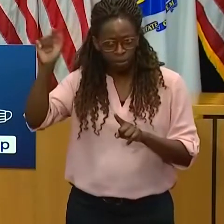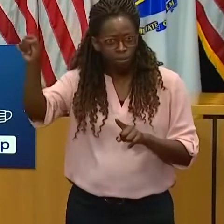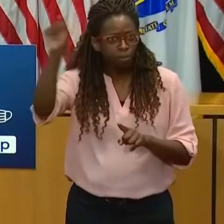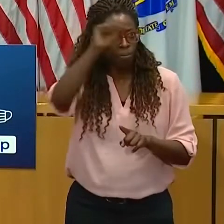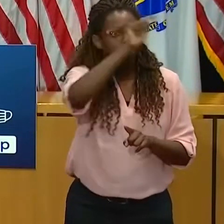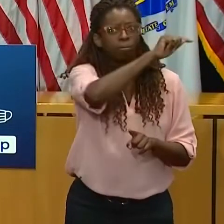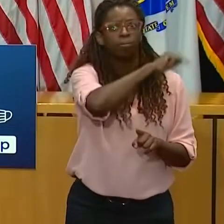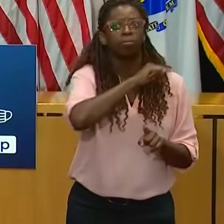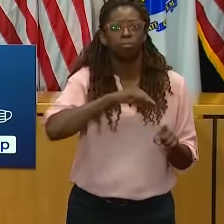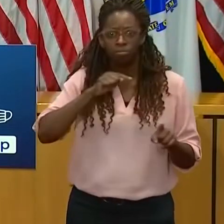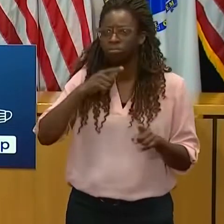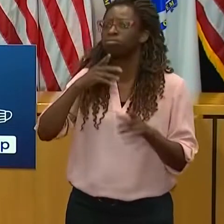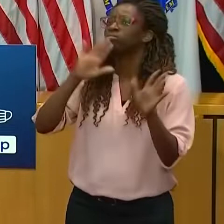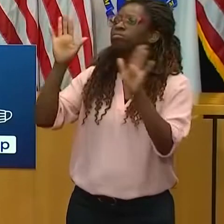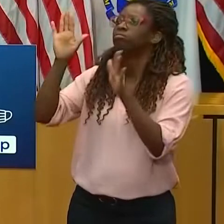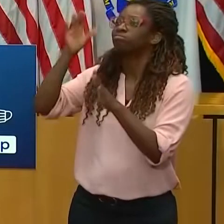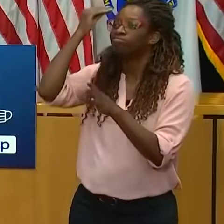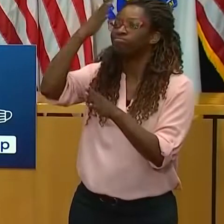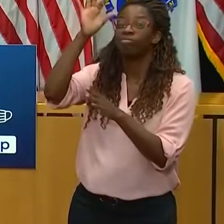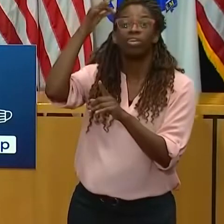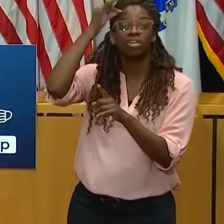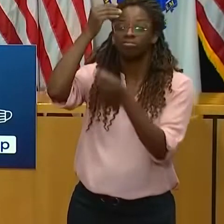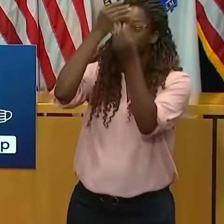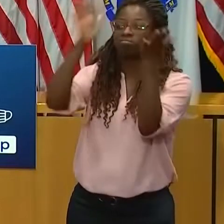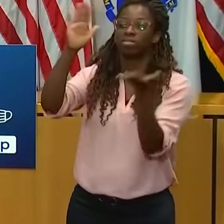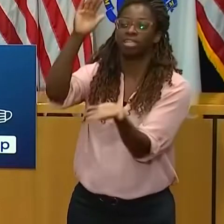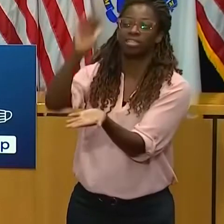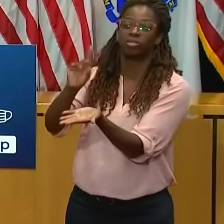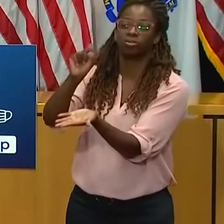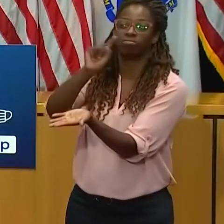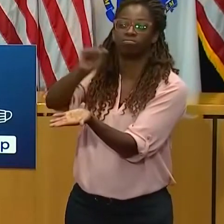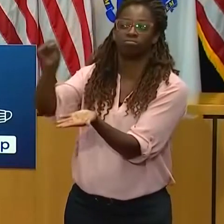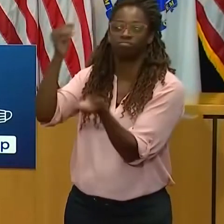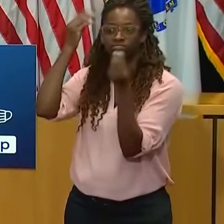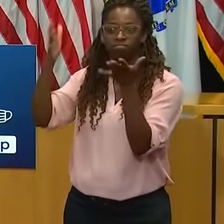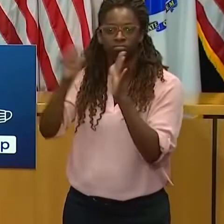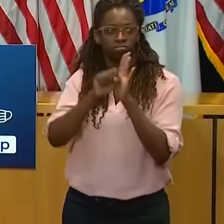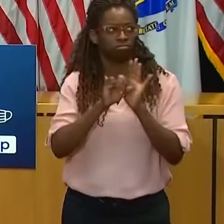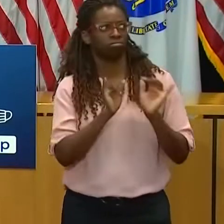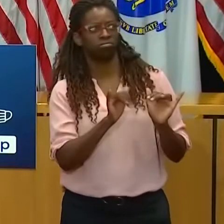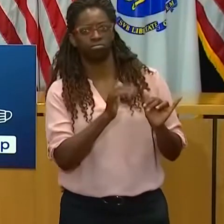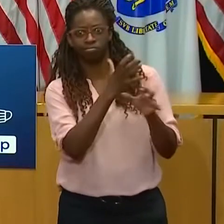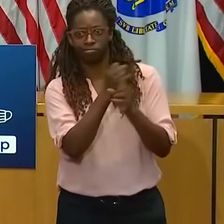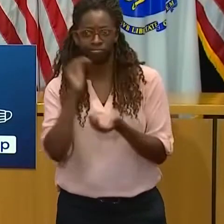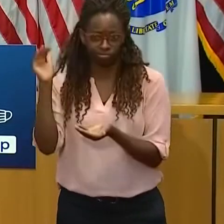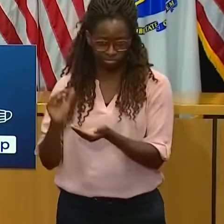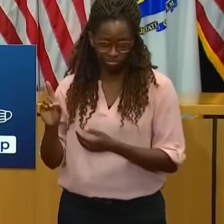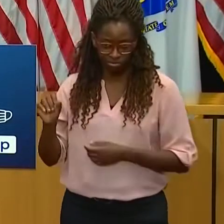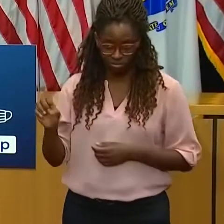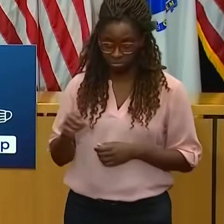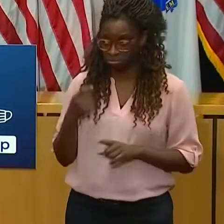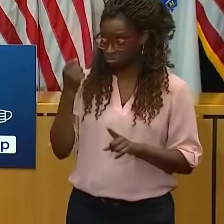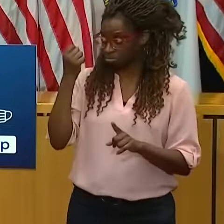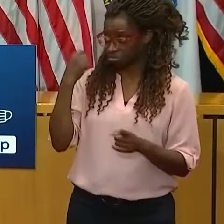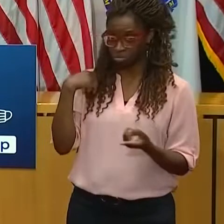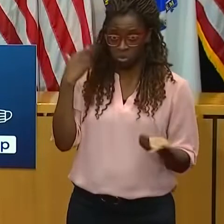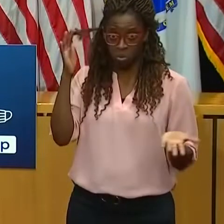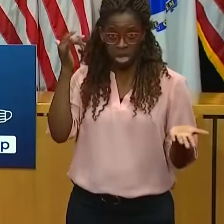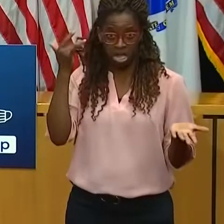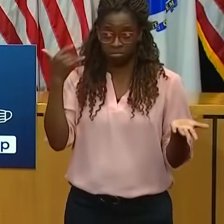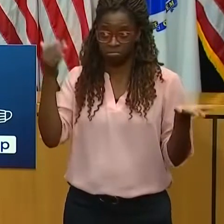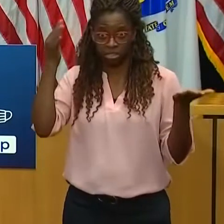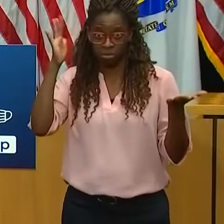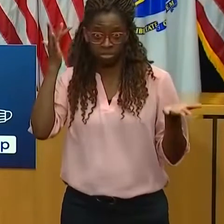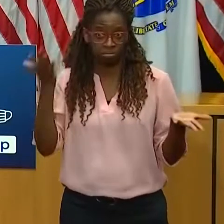about decreases in their orders. At this time, it's not clear to us why the shipment amounts have been adjusted. We're certainly